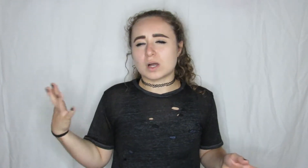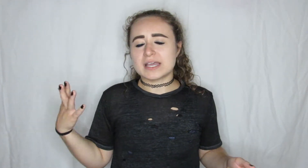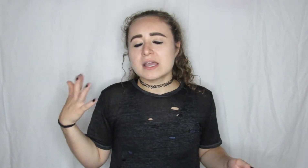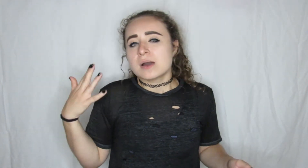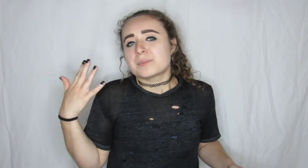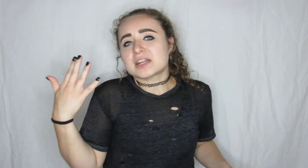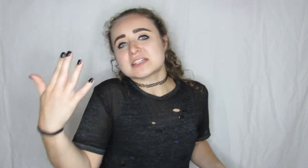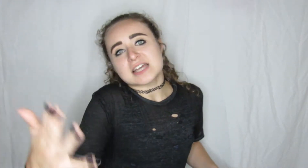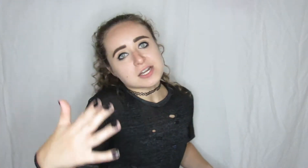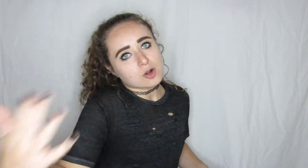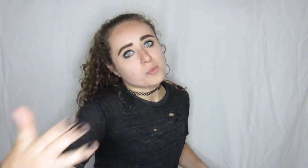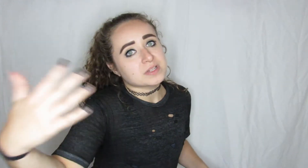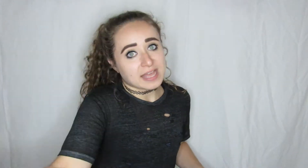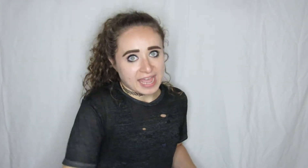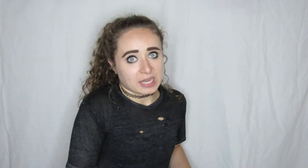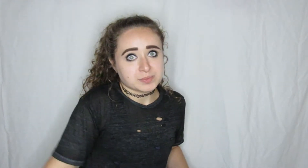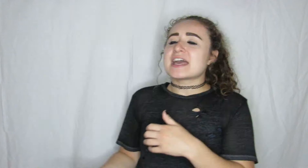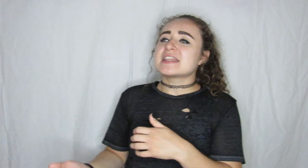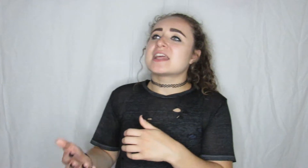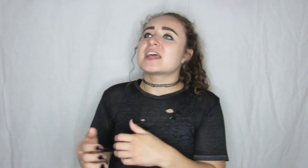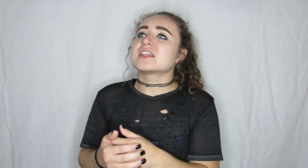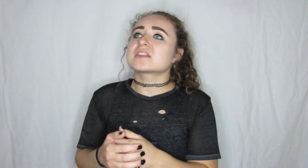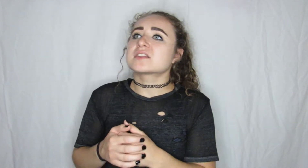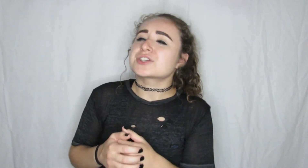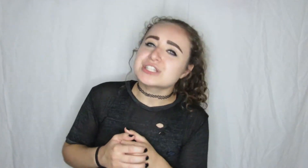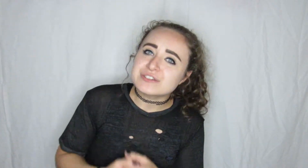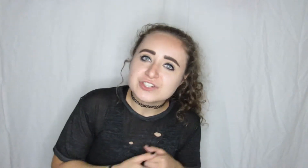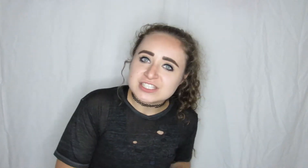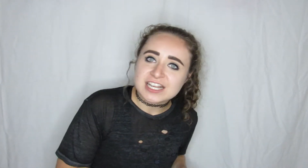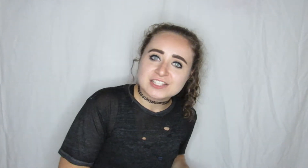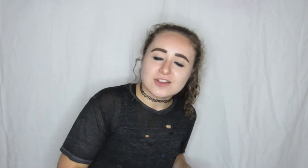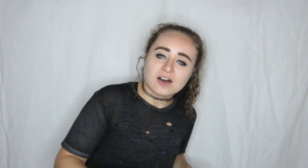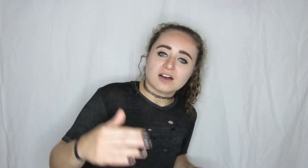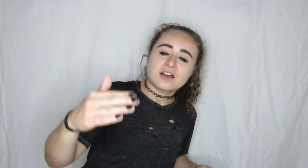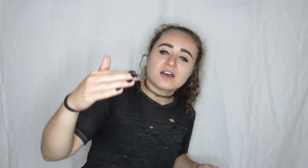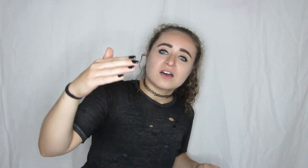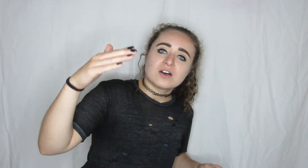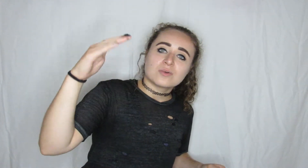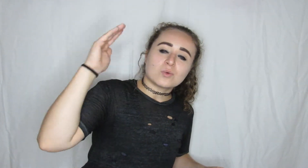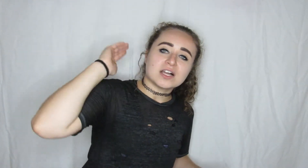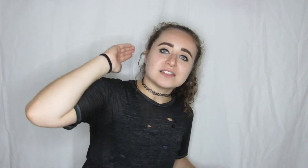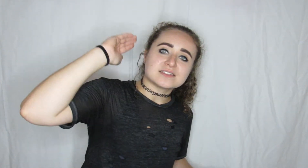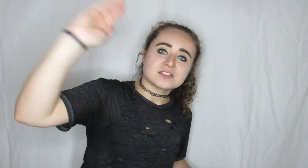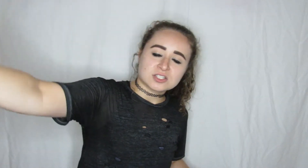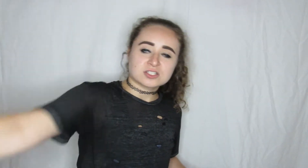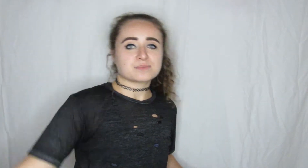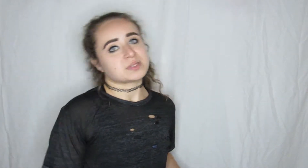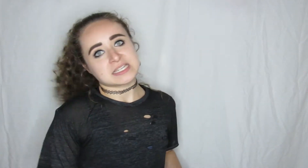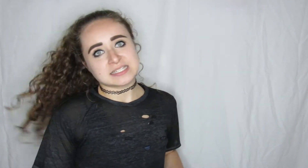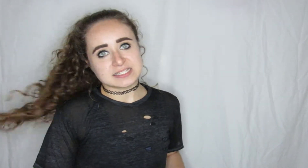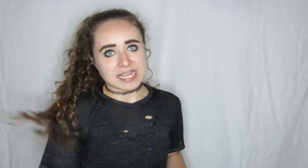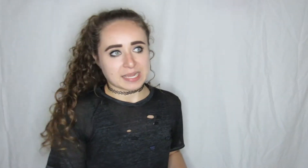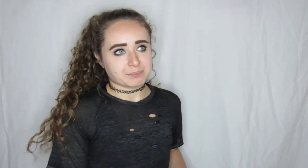what but I decided to open the app and then literally the first thing I saw was Pete's name